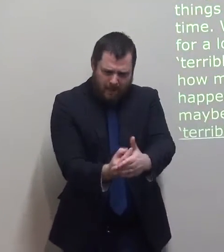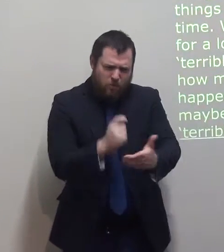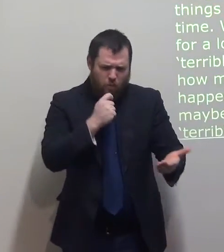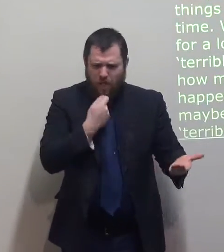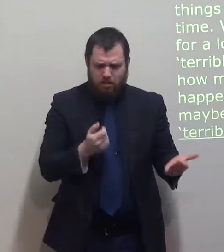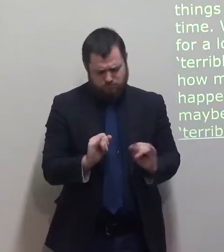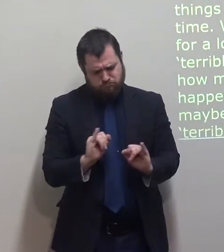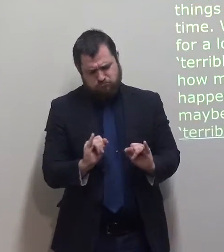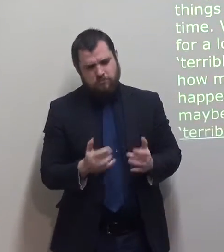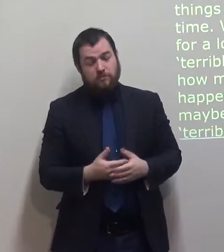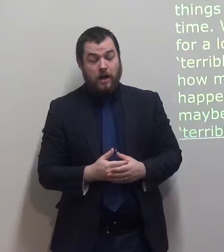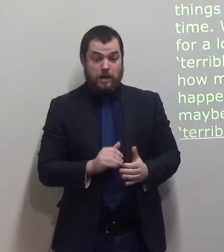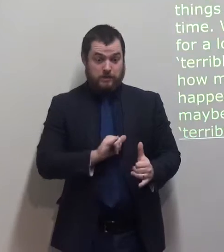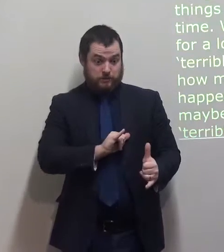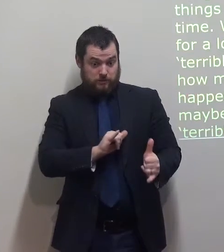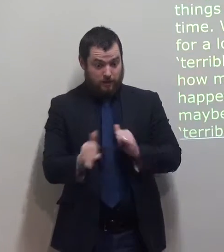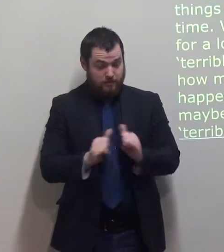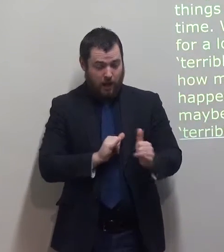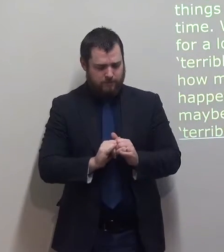Sometimes, bad things will continue for a long time.